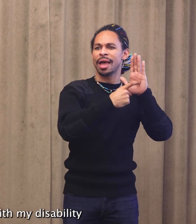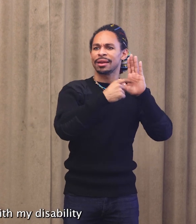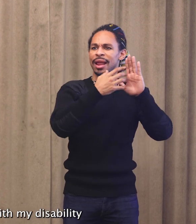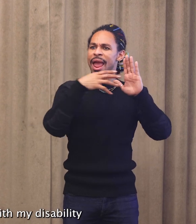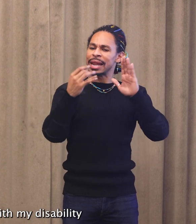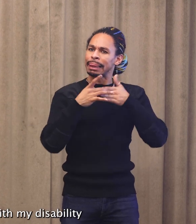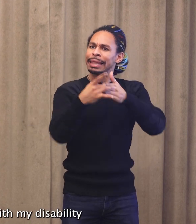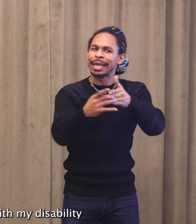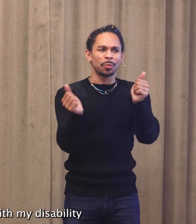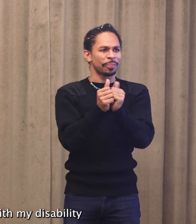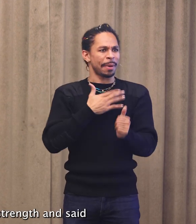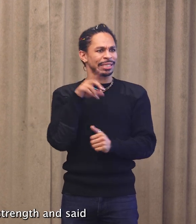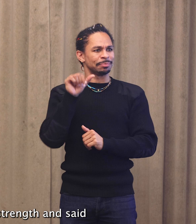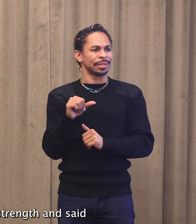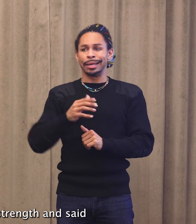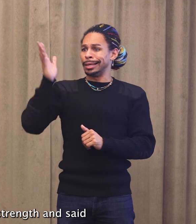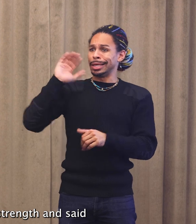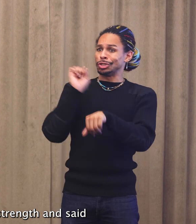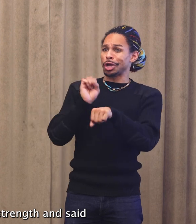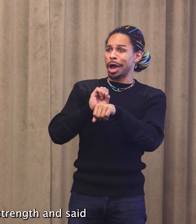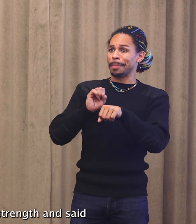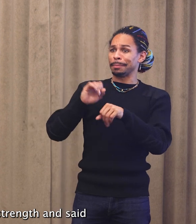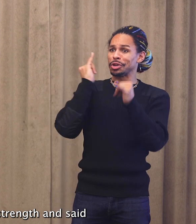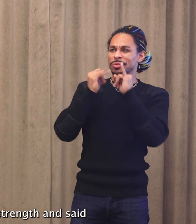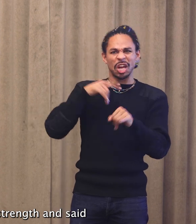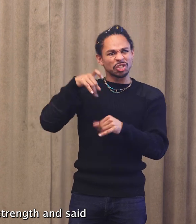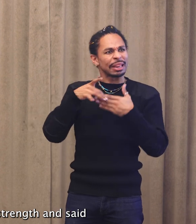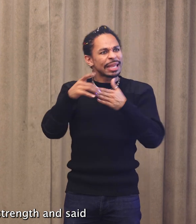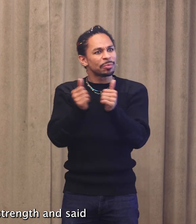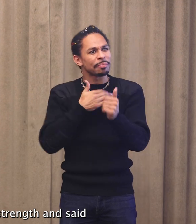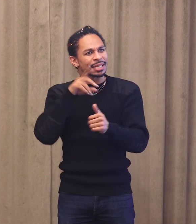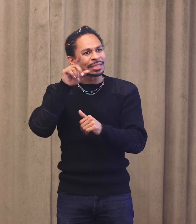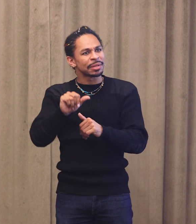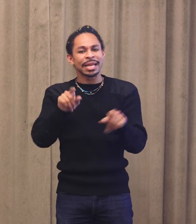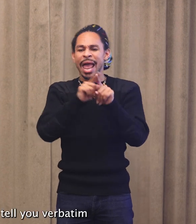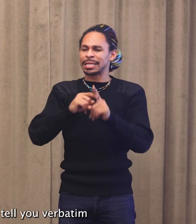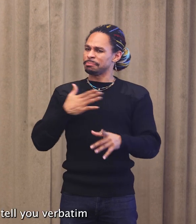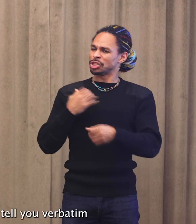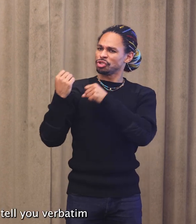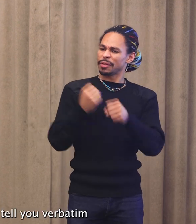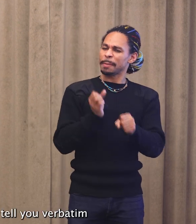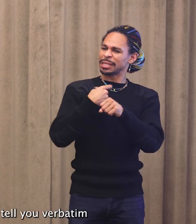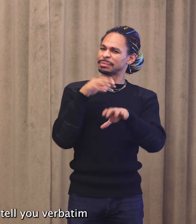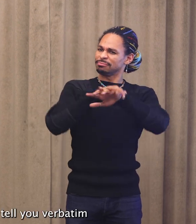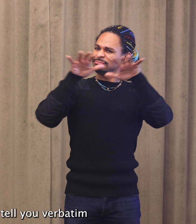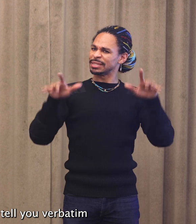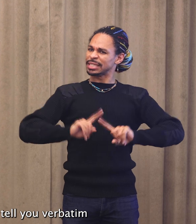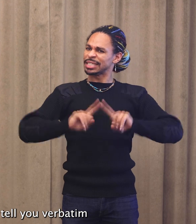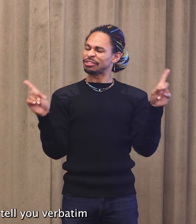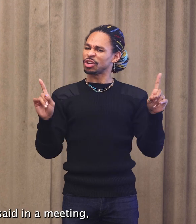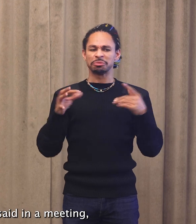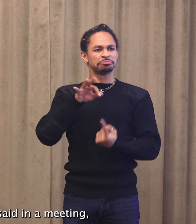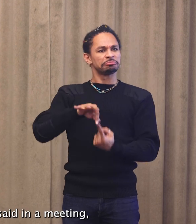I should have led with my disability as a differentiating strength. And said, I may not be able to tell you